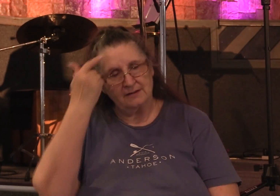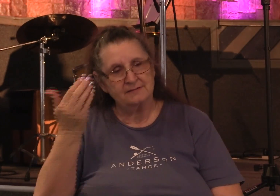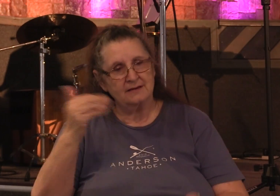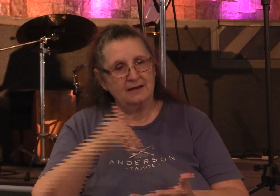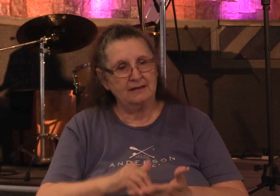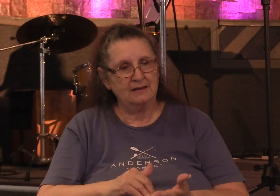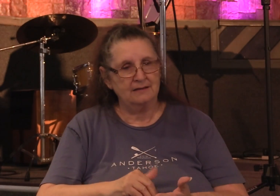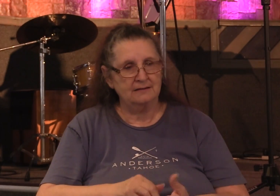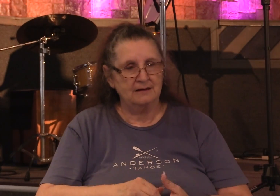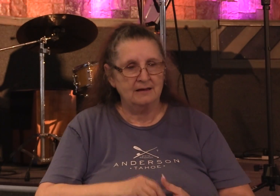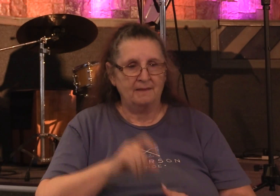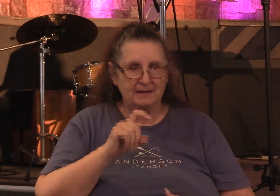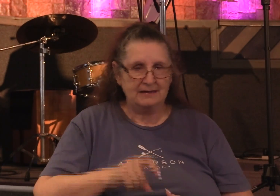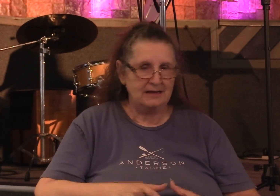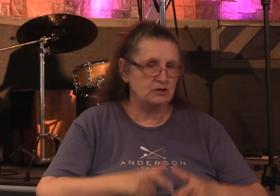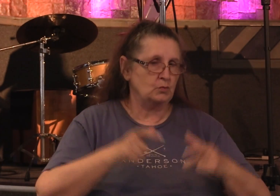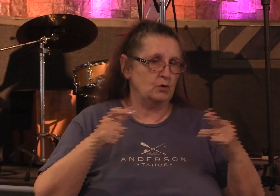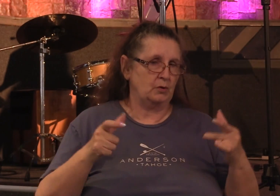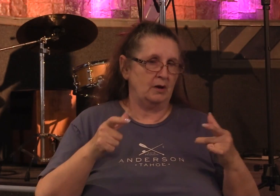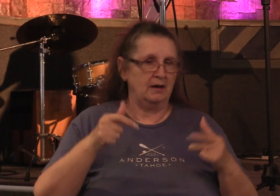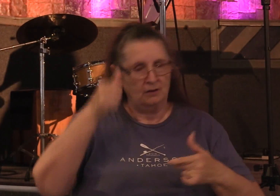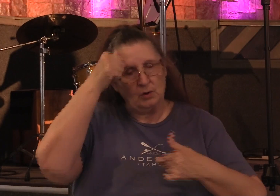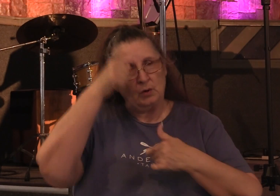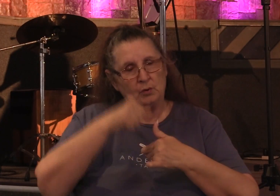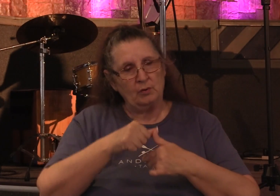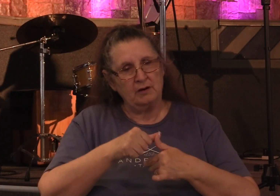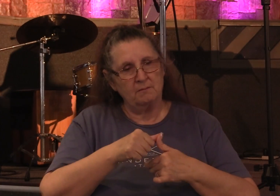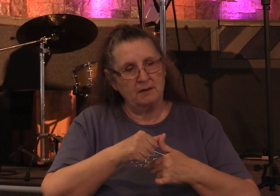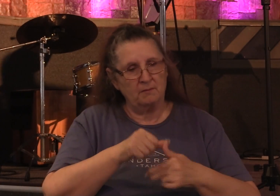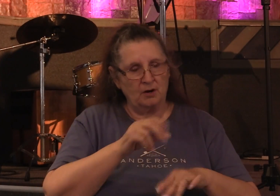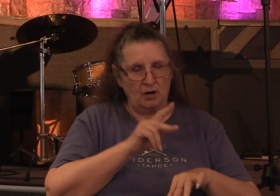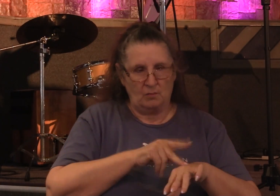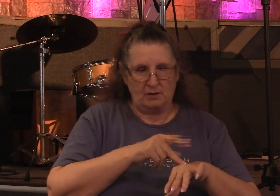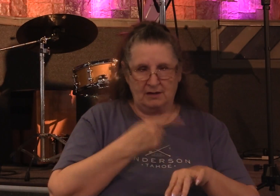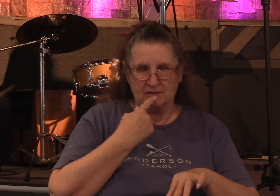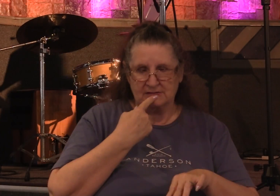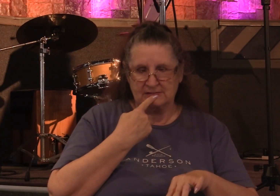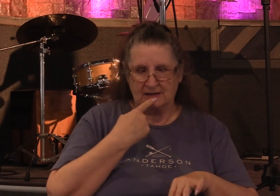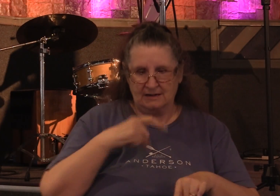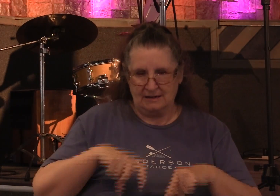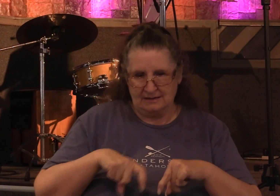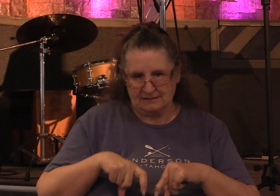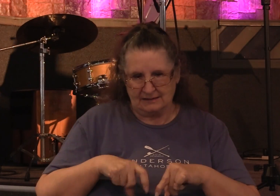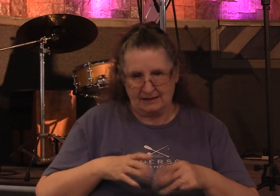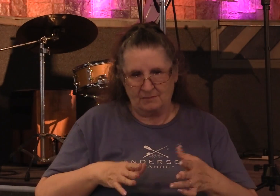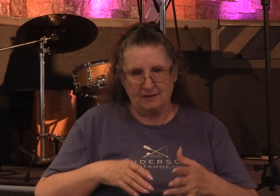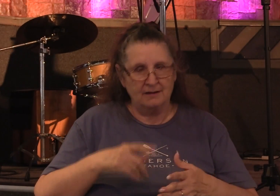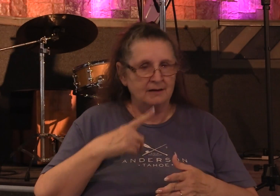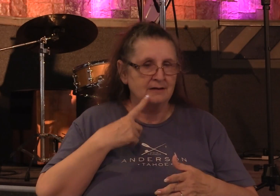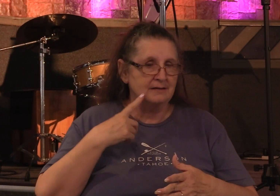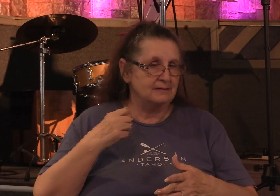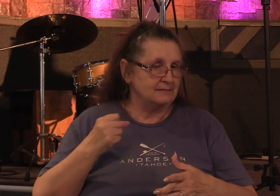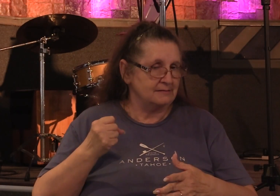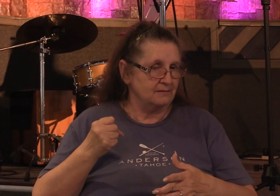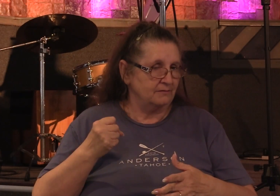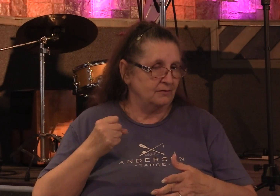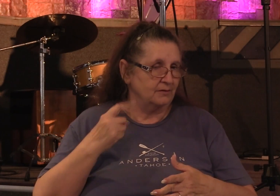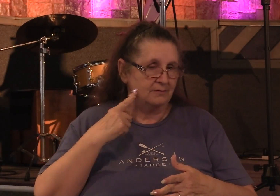great. Remember, the apostle Peter said to the lame man, silver and gold I do not